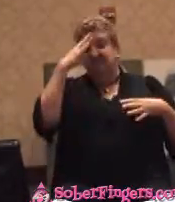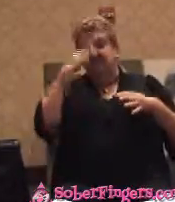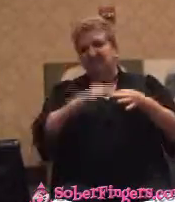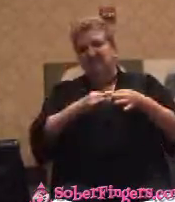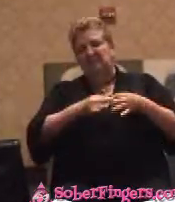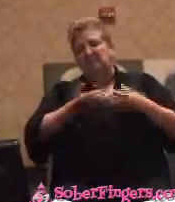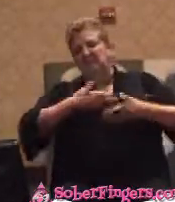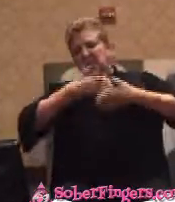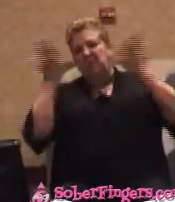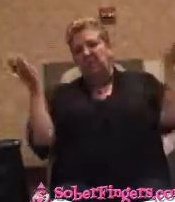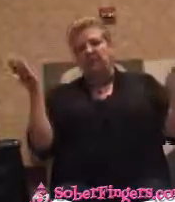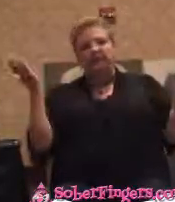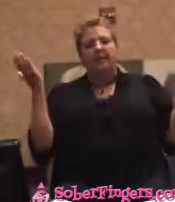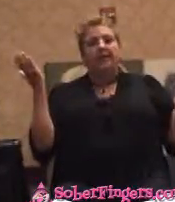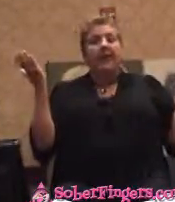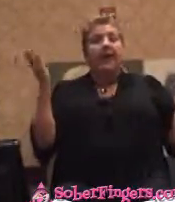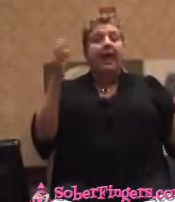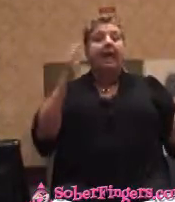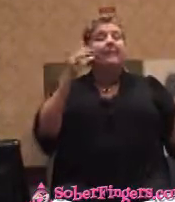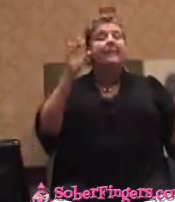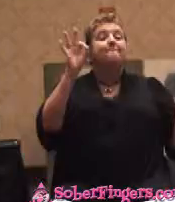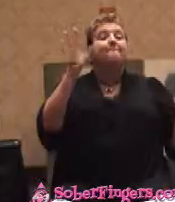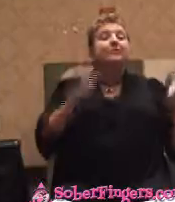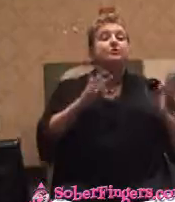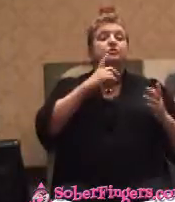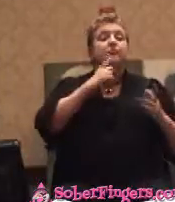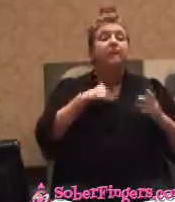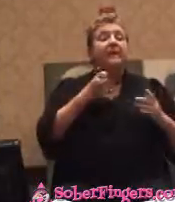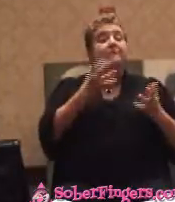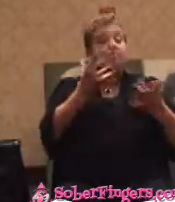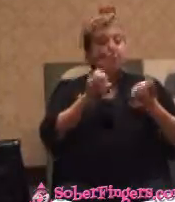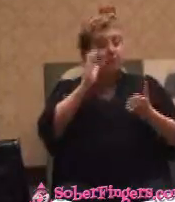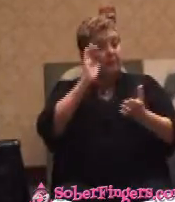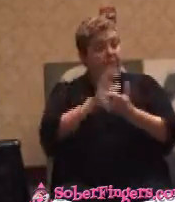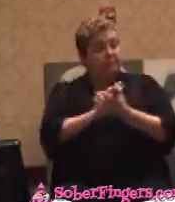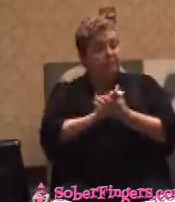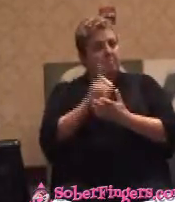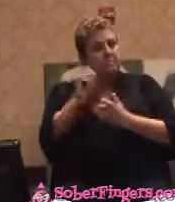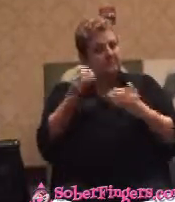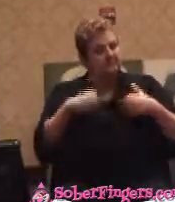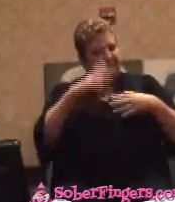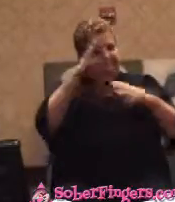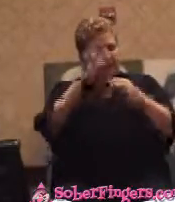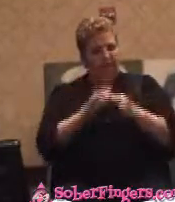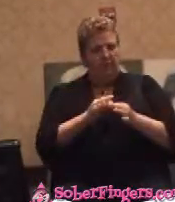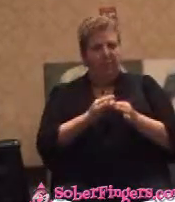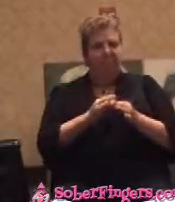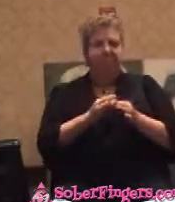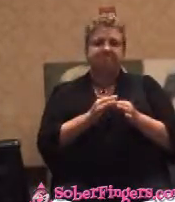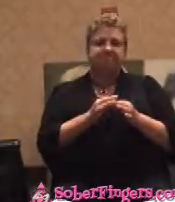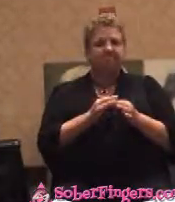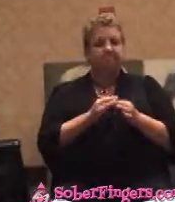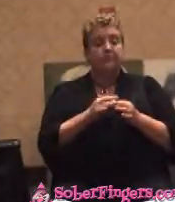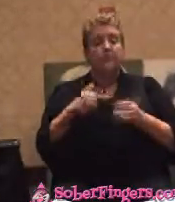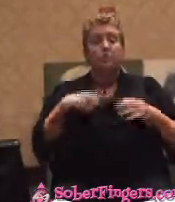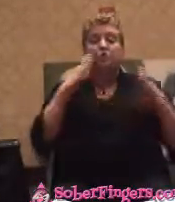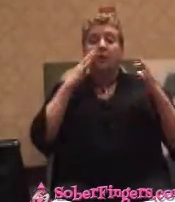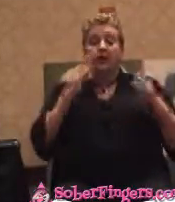And the ministers have always told me, if you want to believe, you've got to have faith. And I've decided I would have faith. I've sat